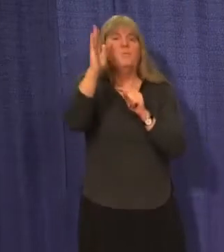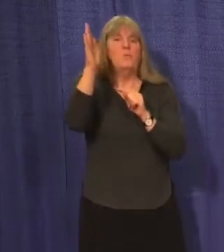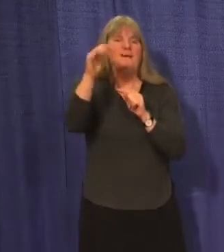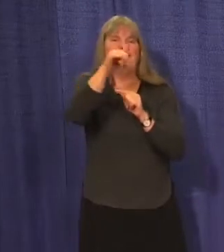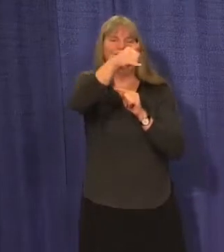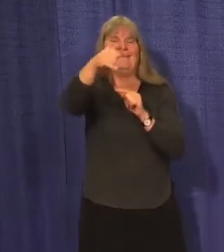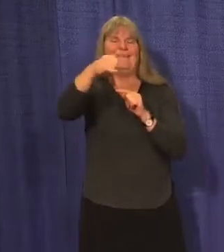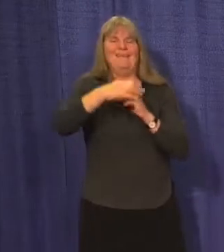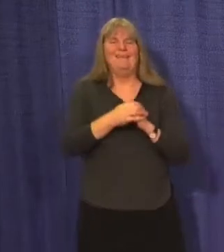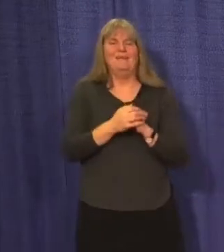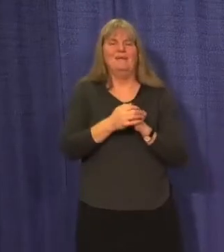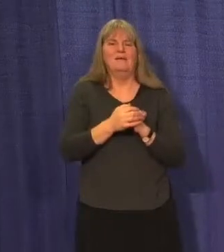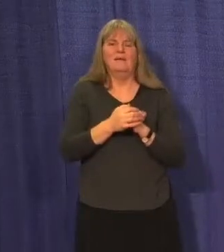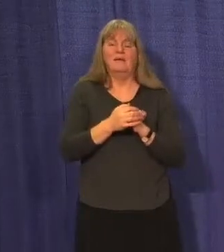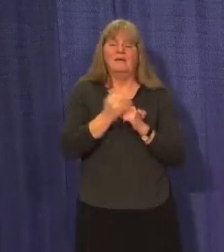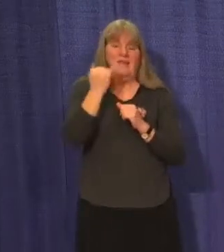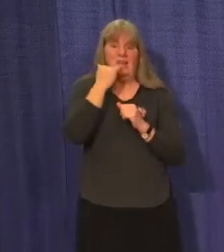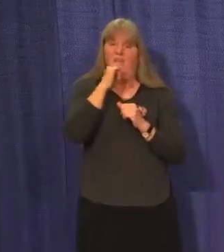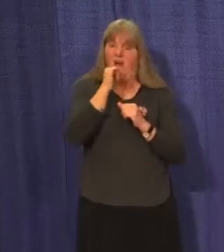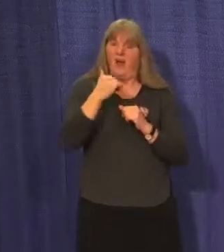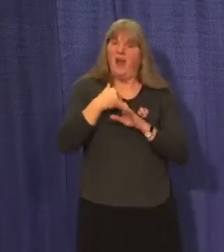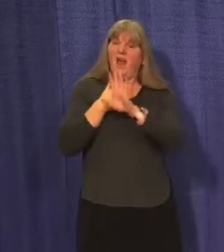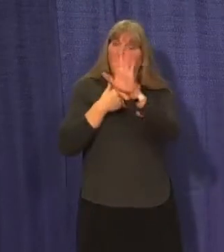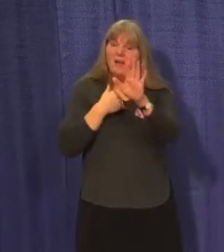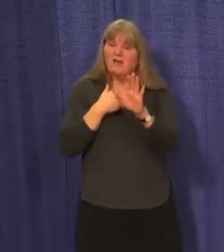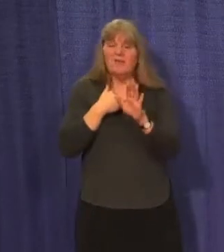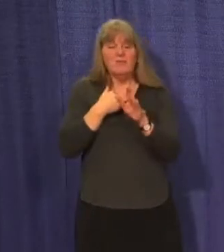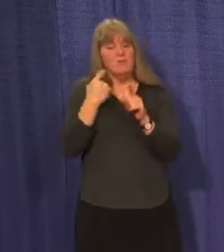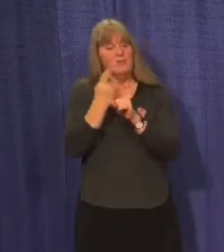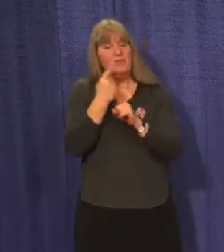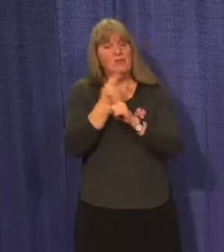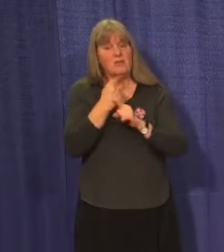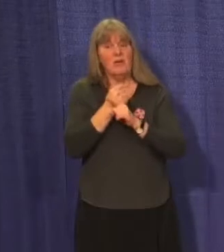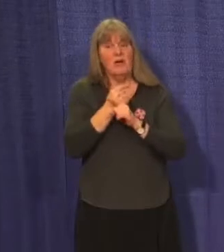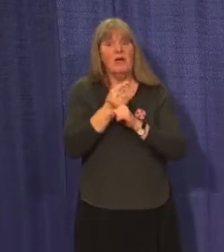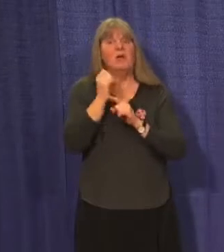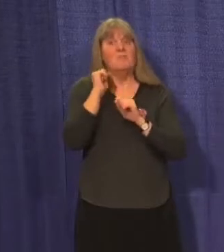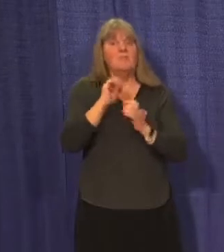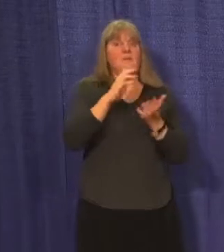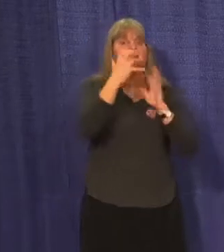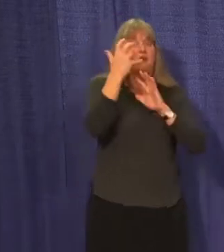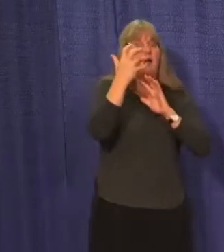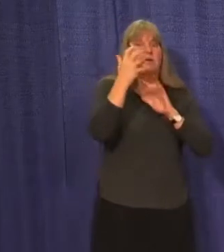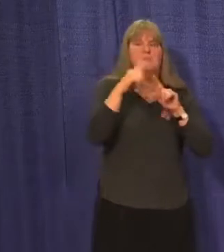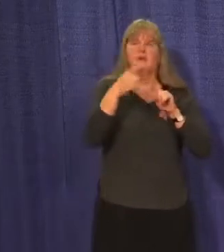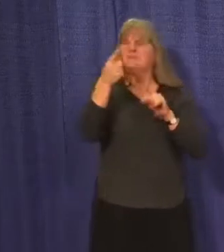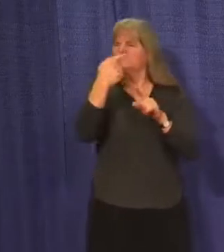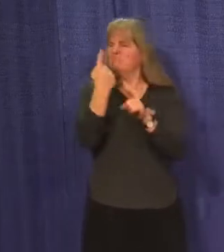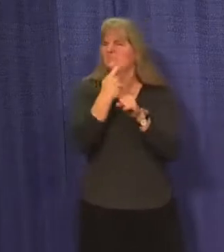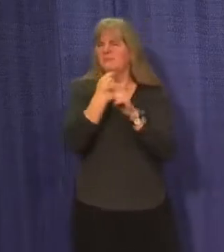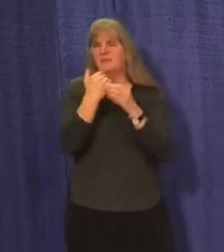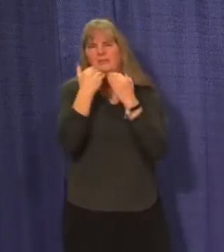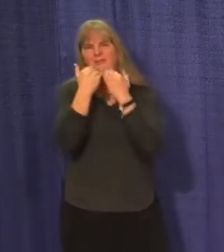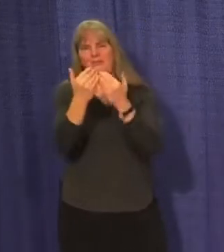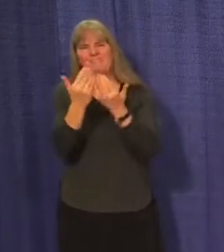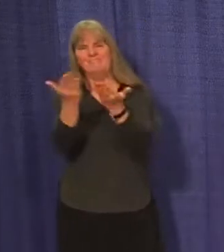And without your determination and diligence, we could be in a very different situation than we find ourselves in now.